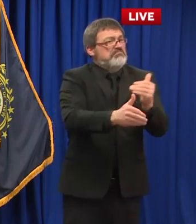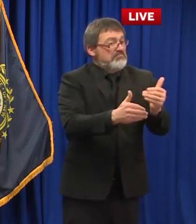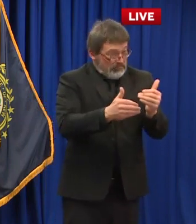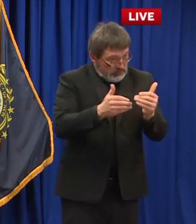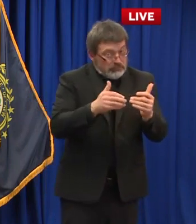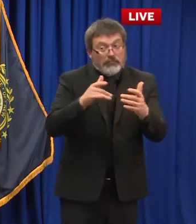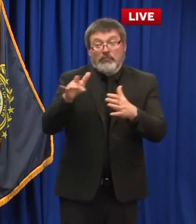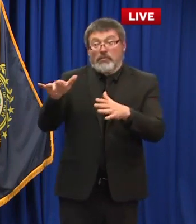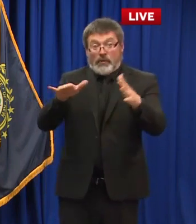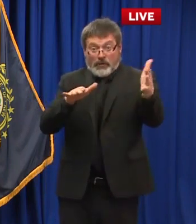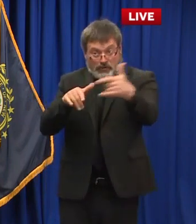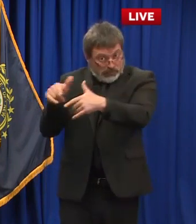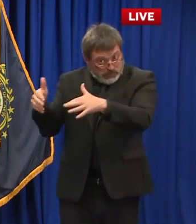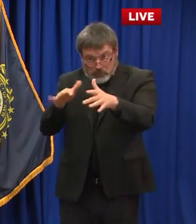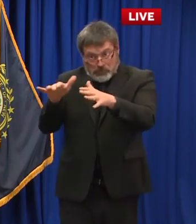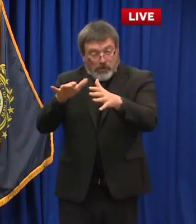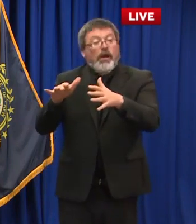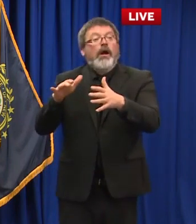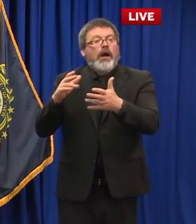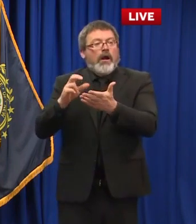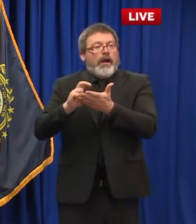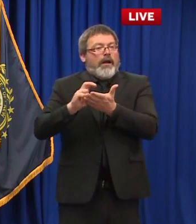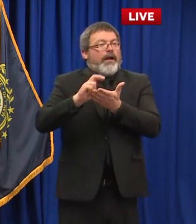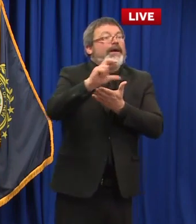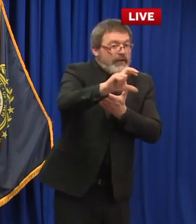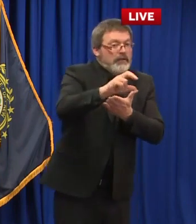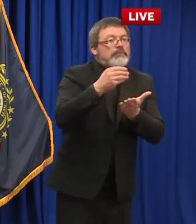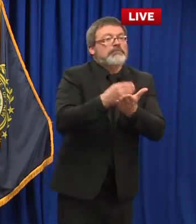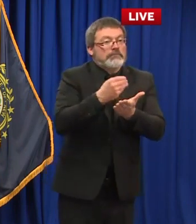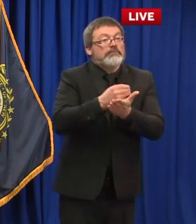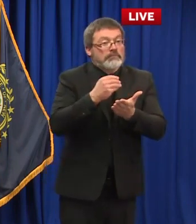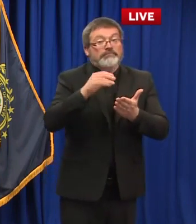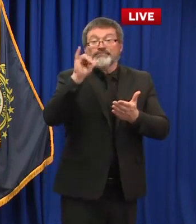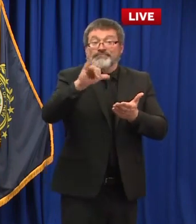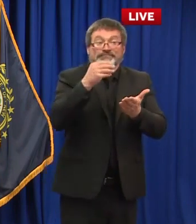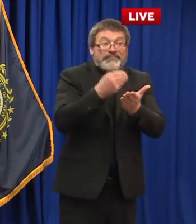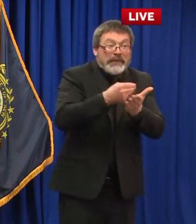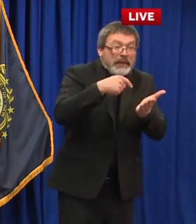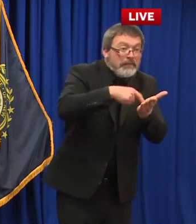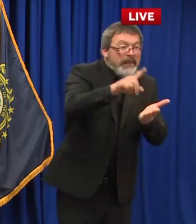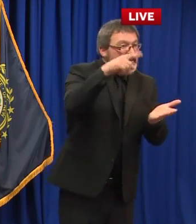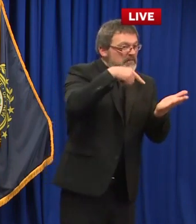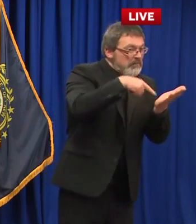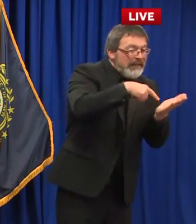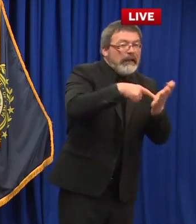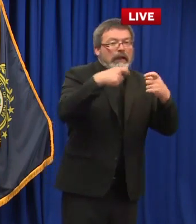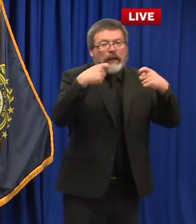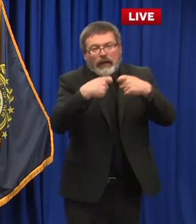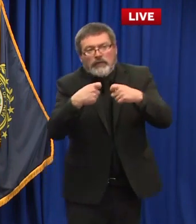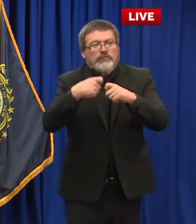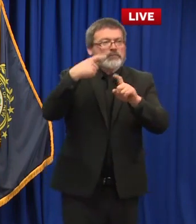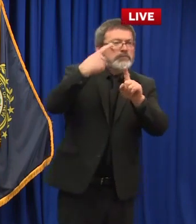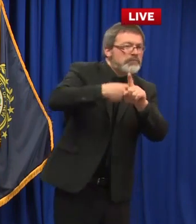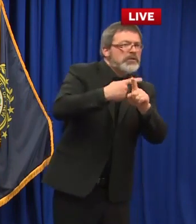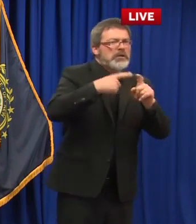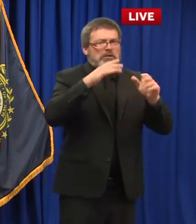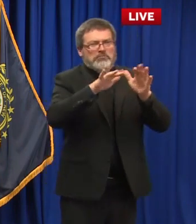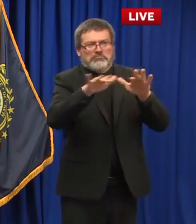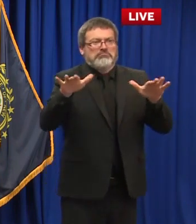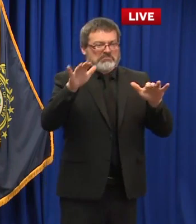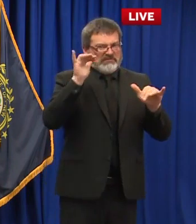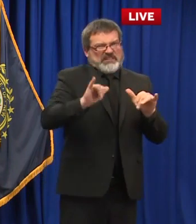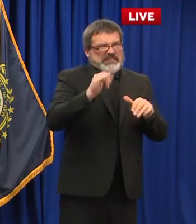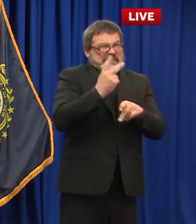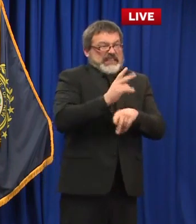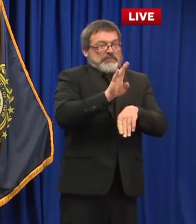mortgage utilities or whatever they need to do to keep those businesses floating and thriving as best we can through these tough economic times to be